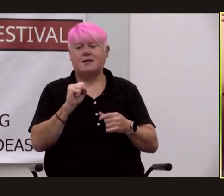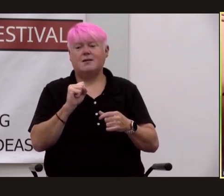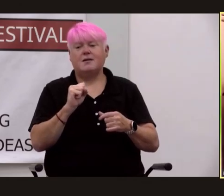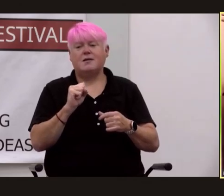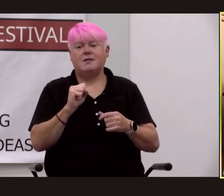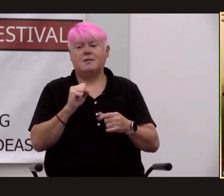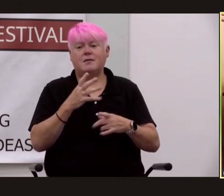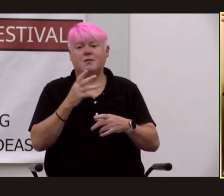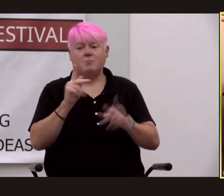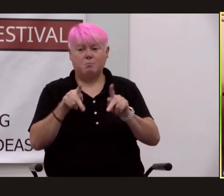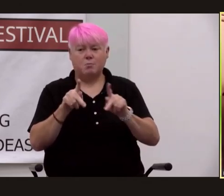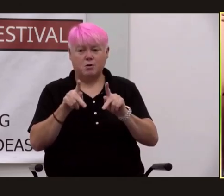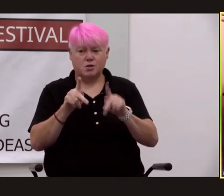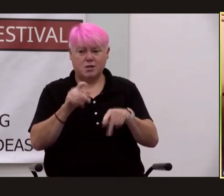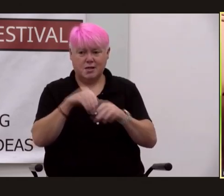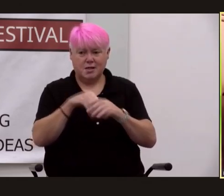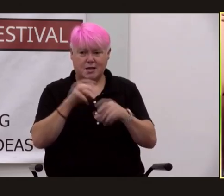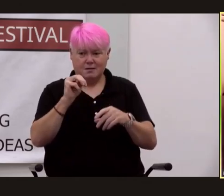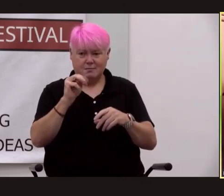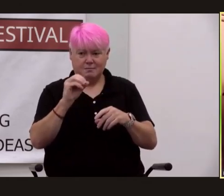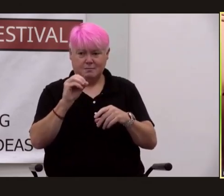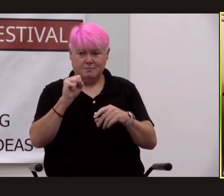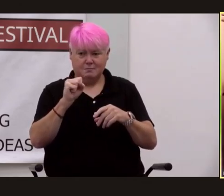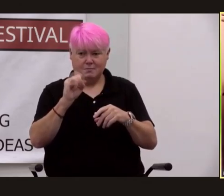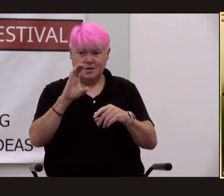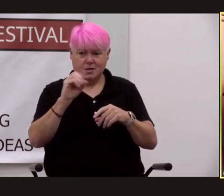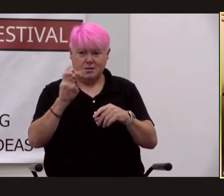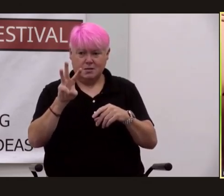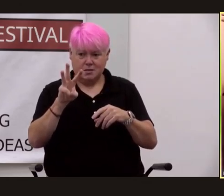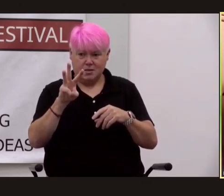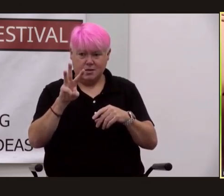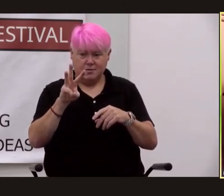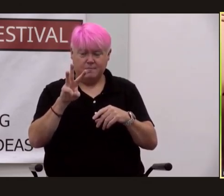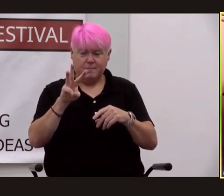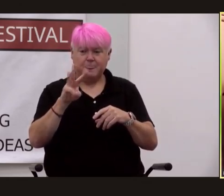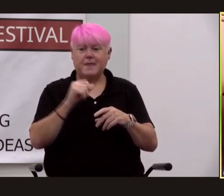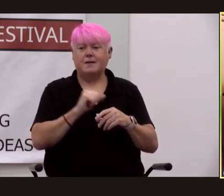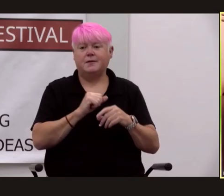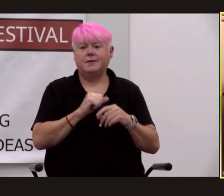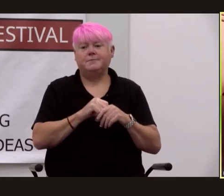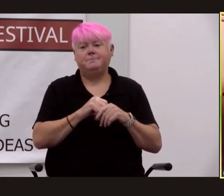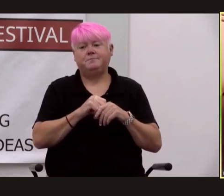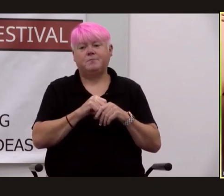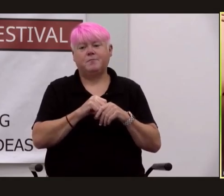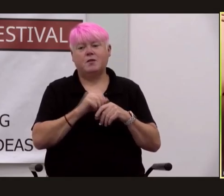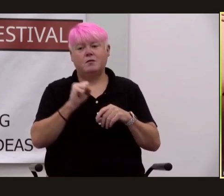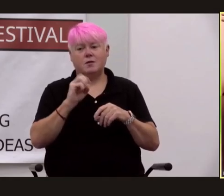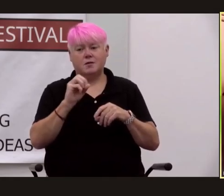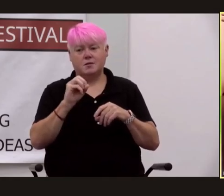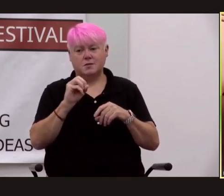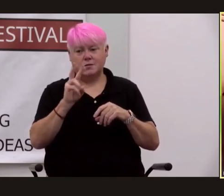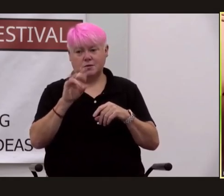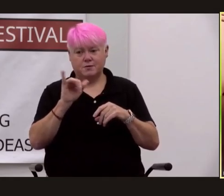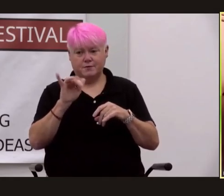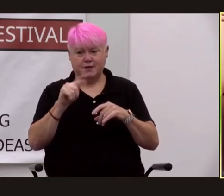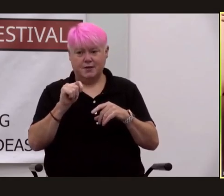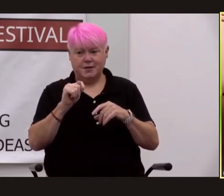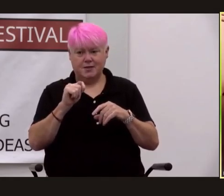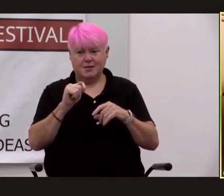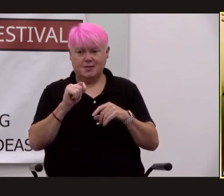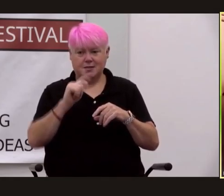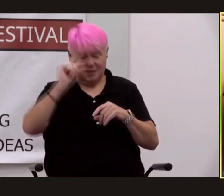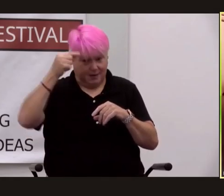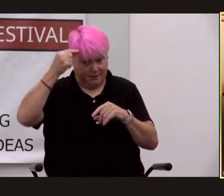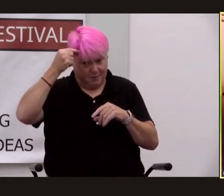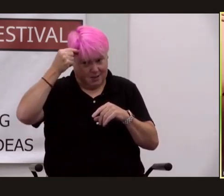was conveying messages from the prime minister to the soviet government the soviets one of the big three allies we were an